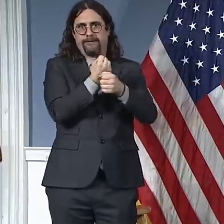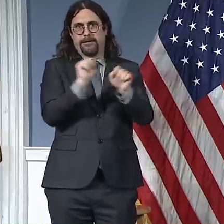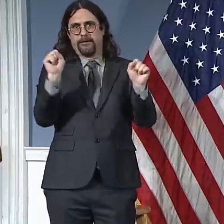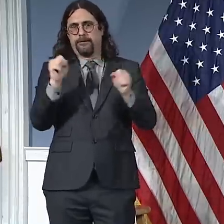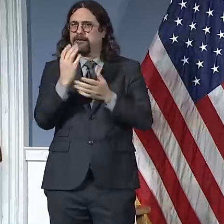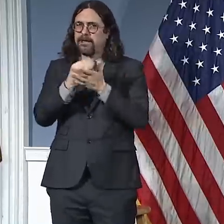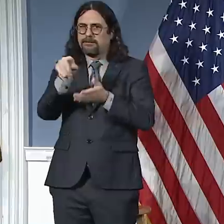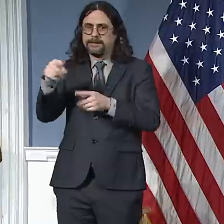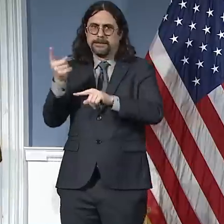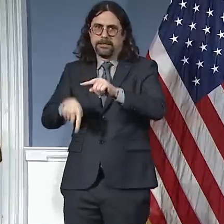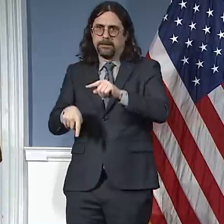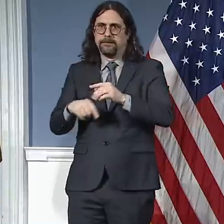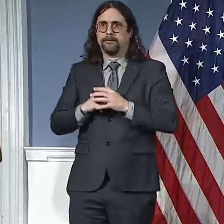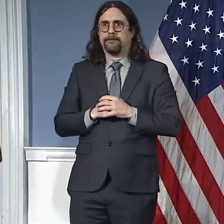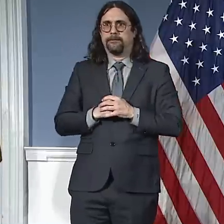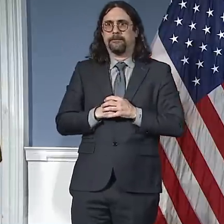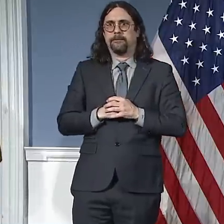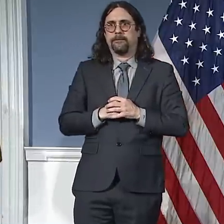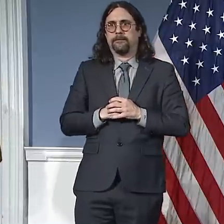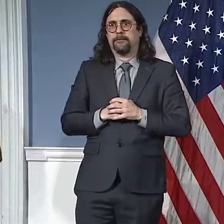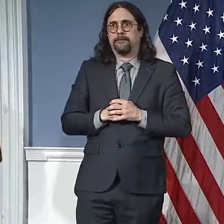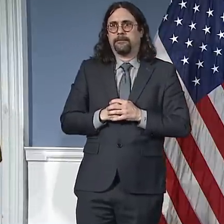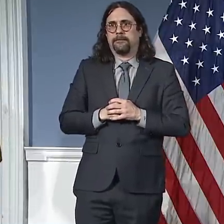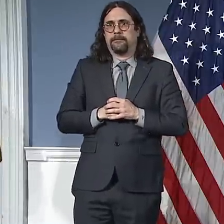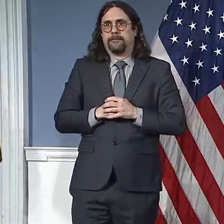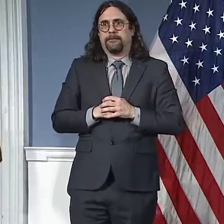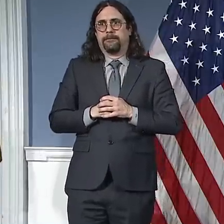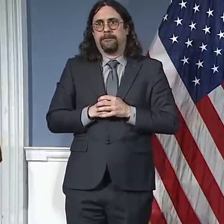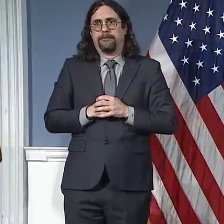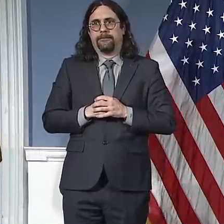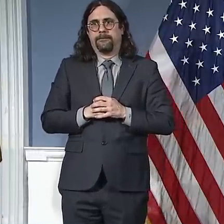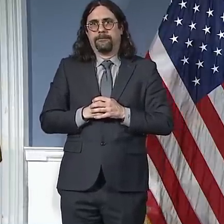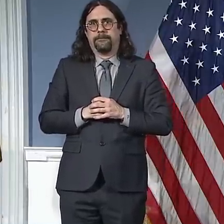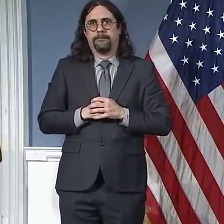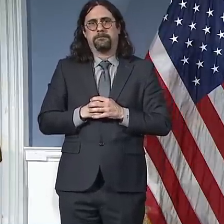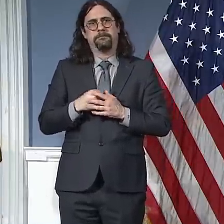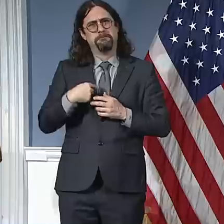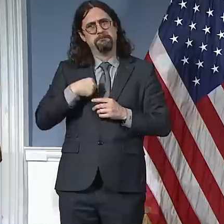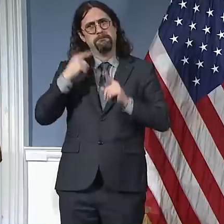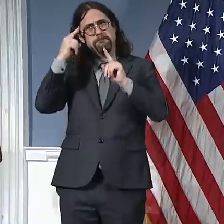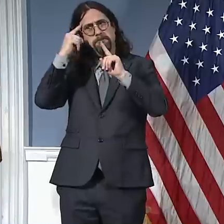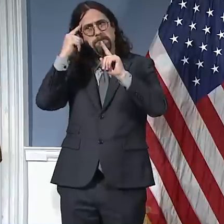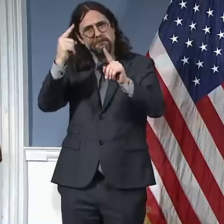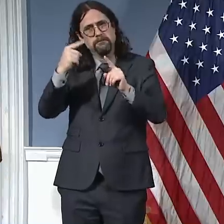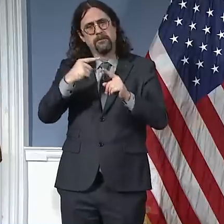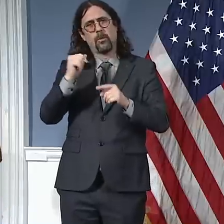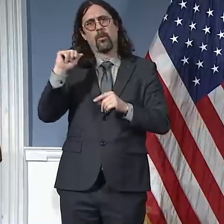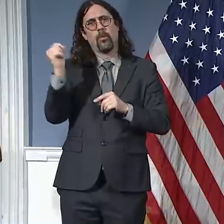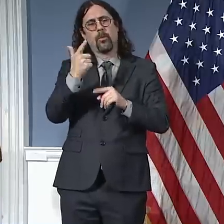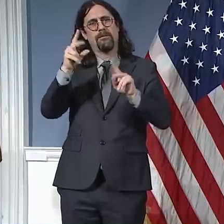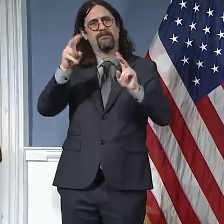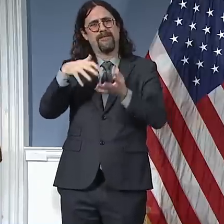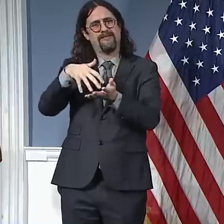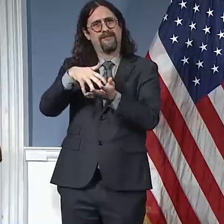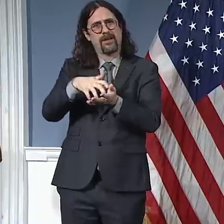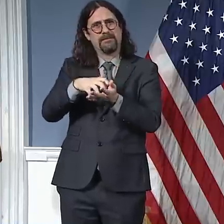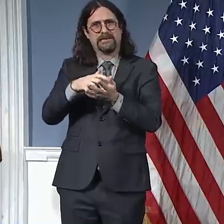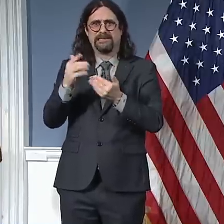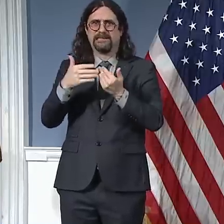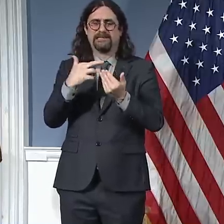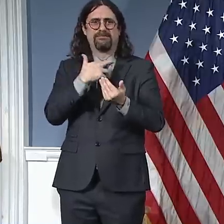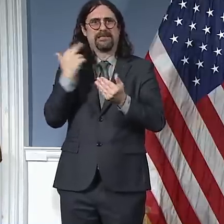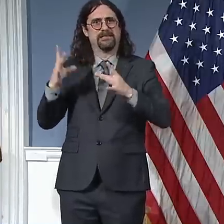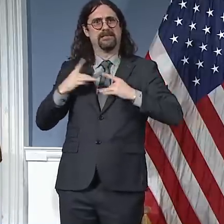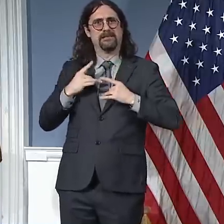details immediately. I believe some have been in the group that's been released already. The 75 have been released already. But we want to identify